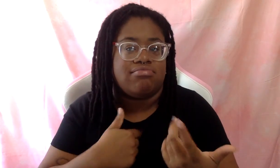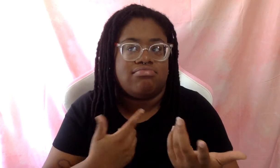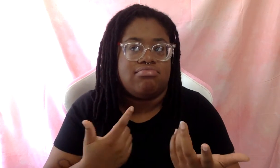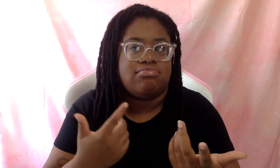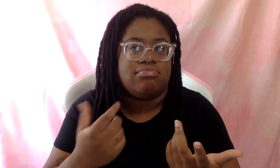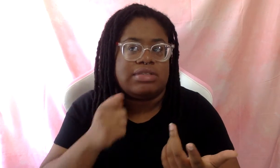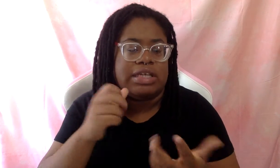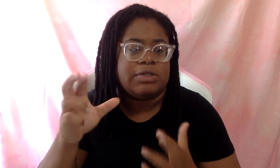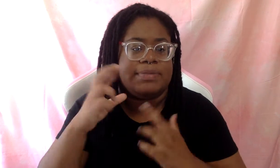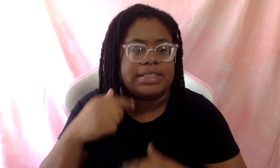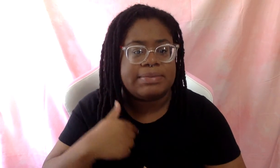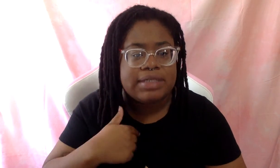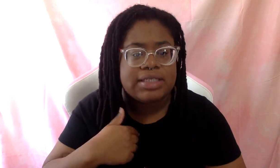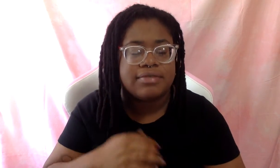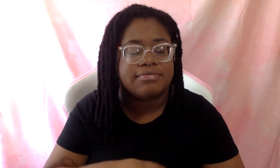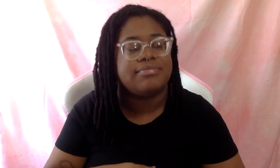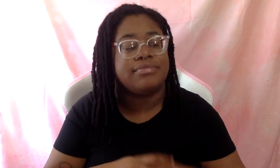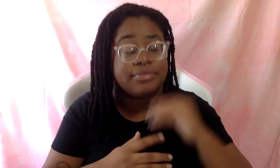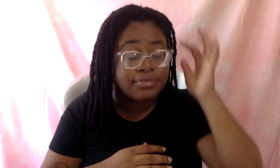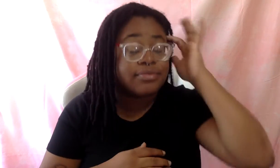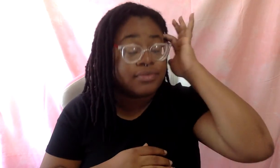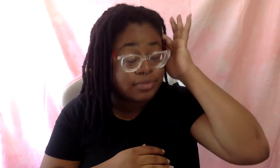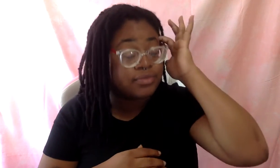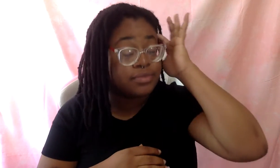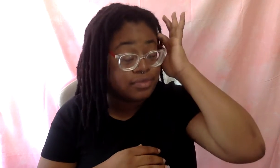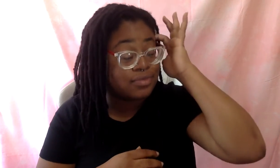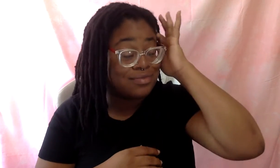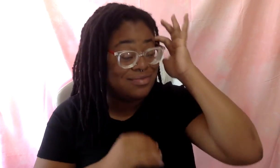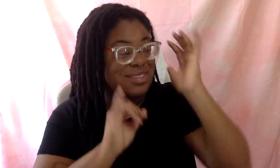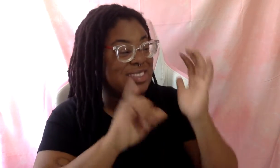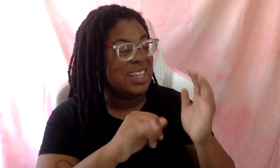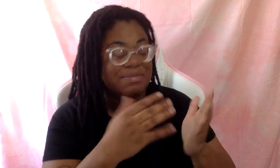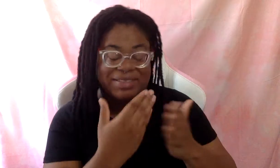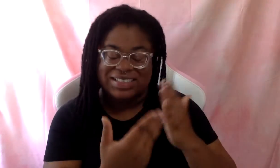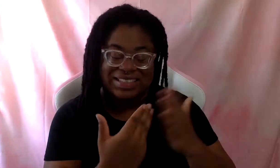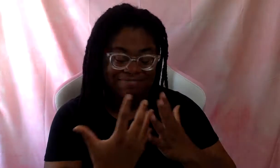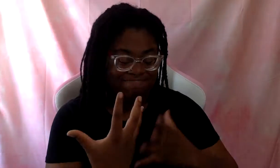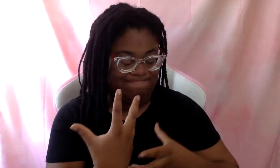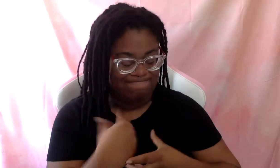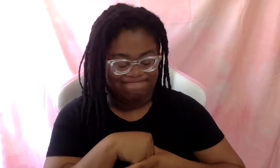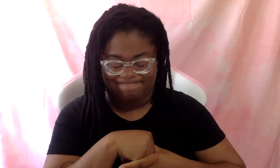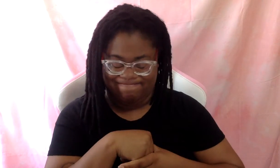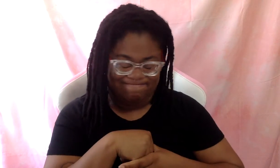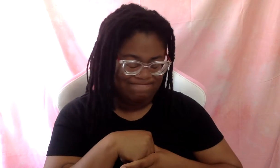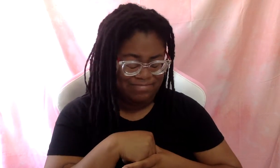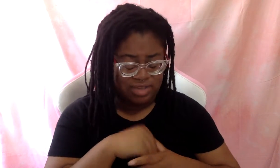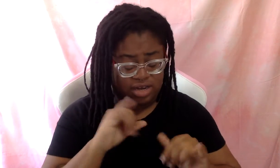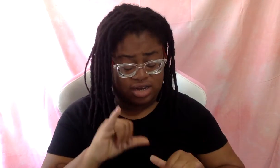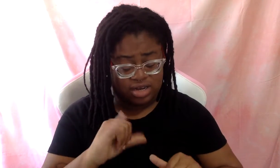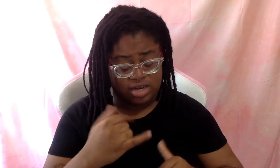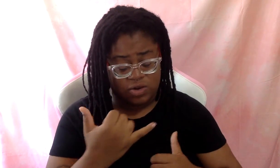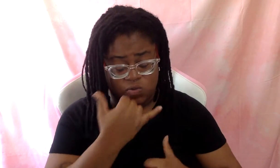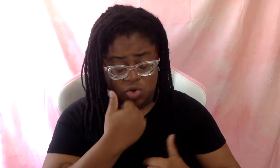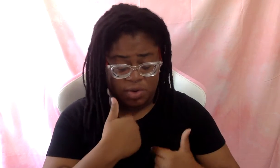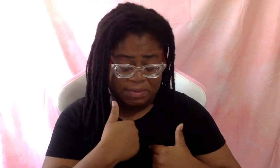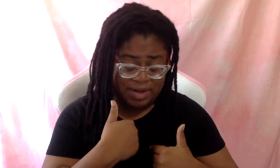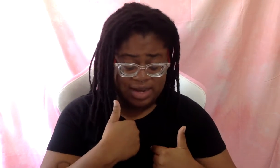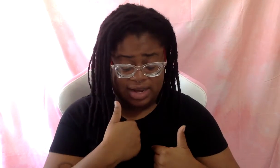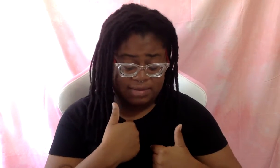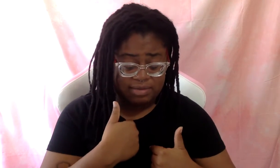And that is something that can easily be internalized. That can easily like, oh, there's something wrong with me. Like maybe